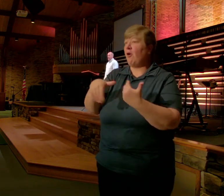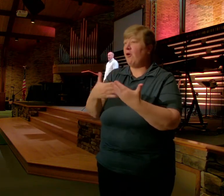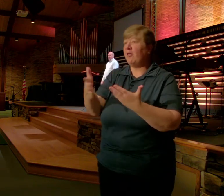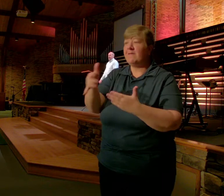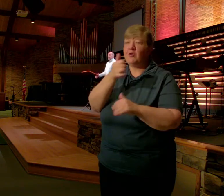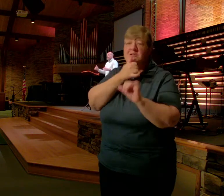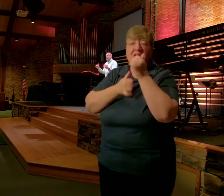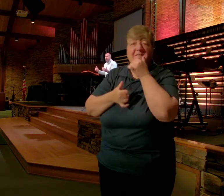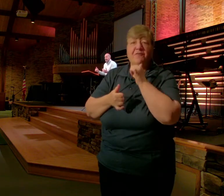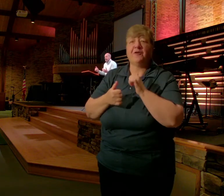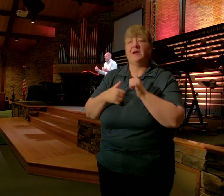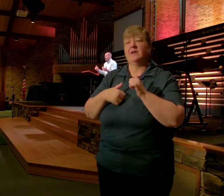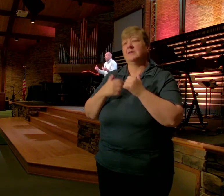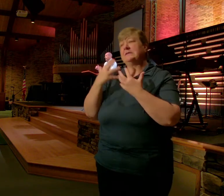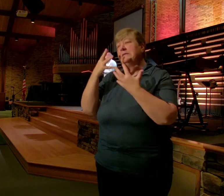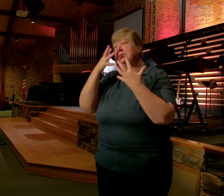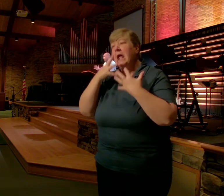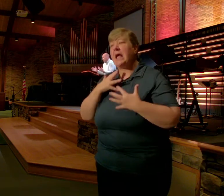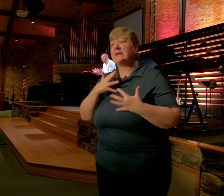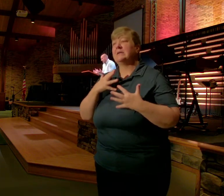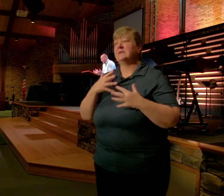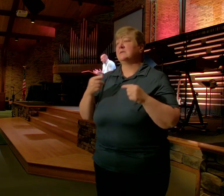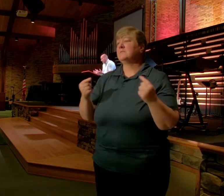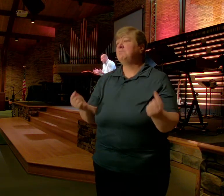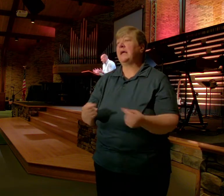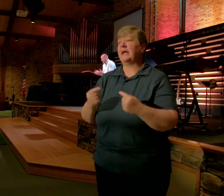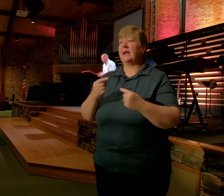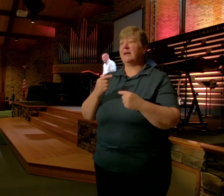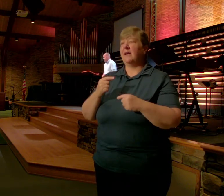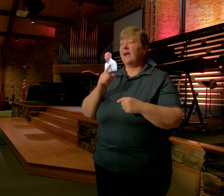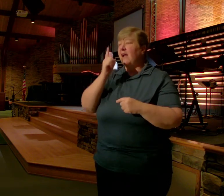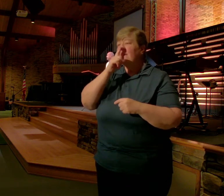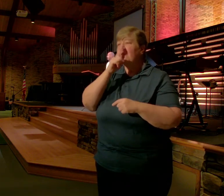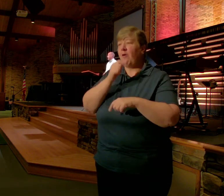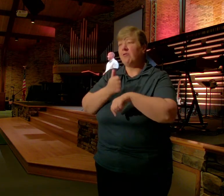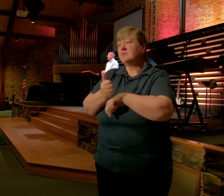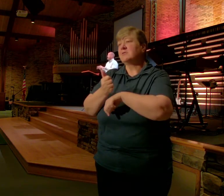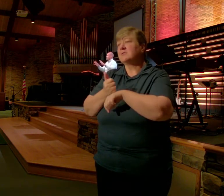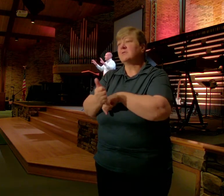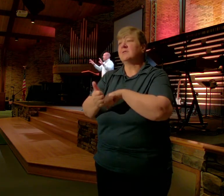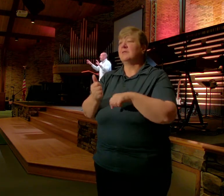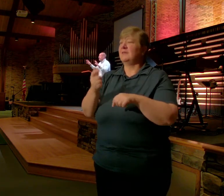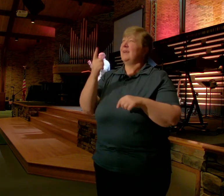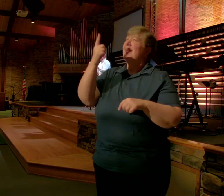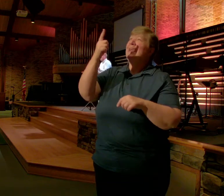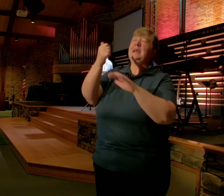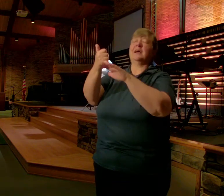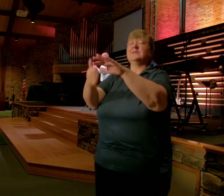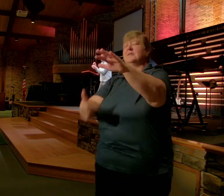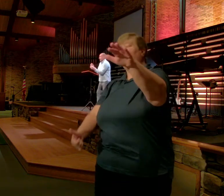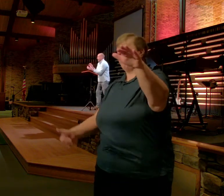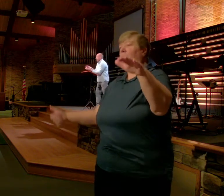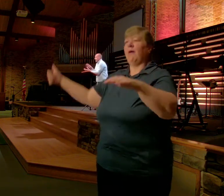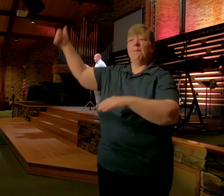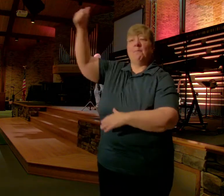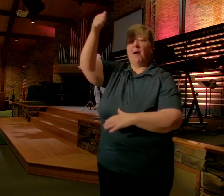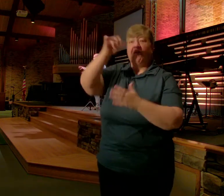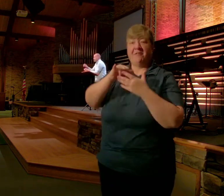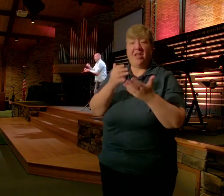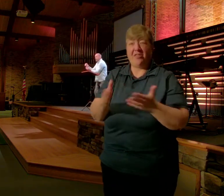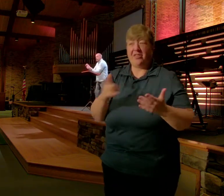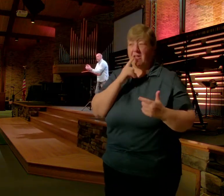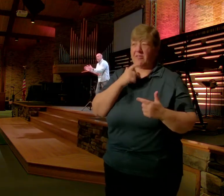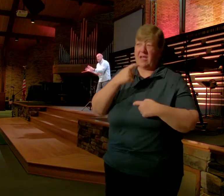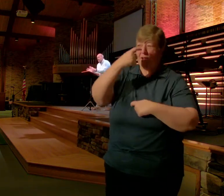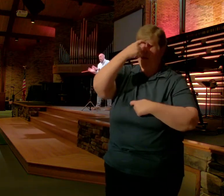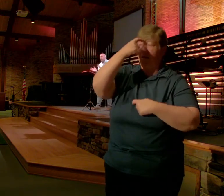And Pain And False Accusations That You Face He Is Far Above That Thing That Has Marked